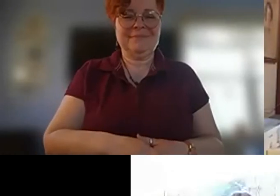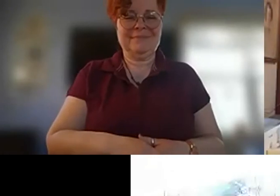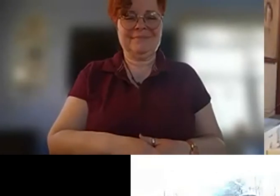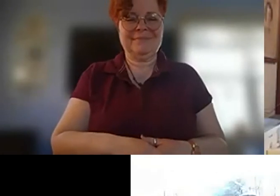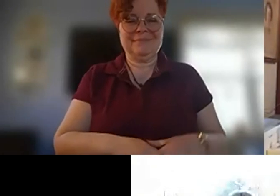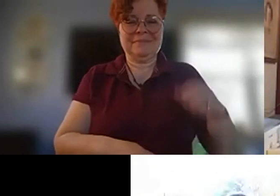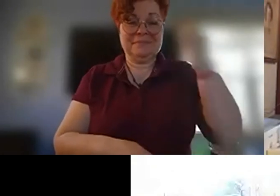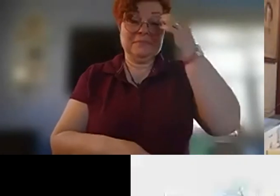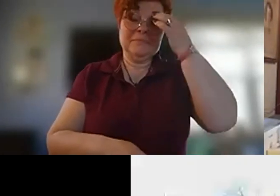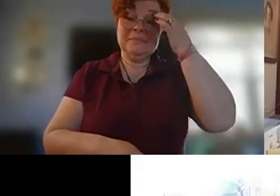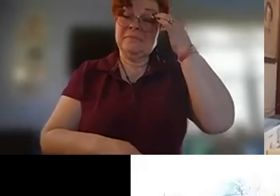okay here i am